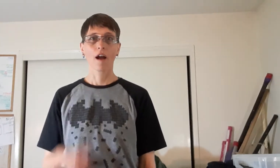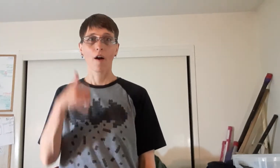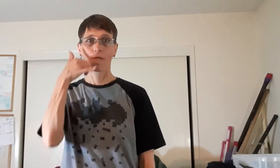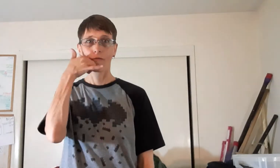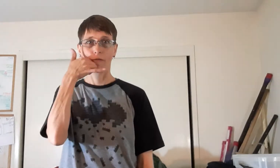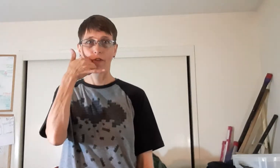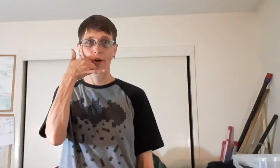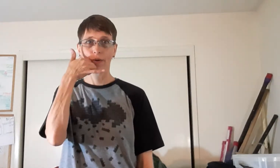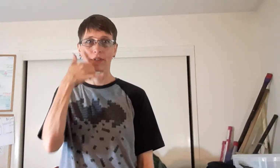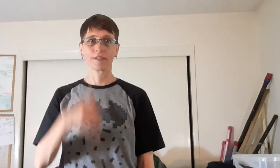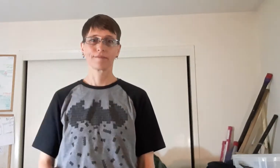Phone.